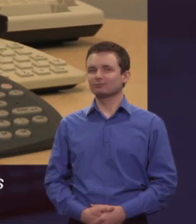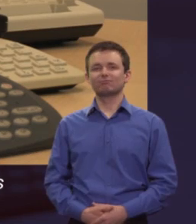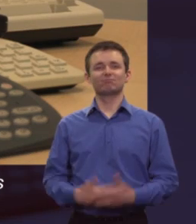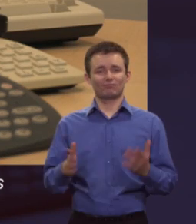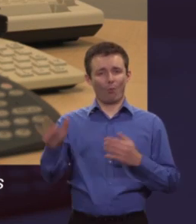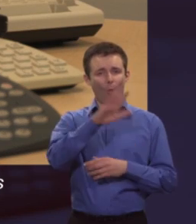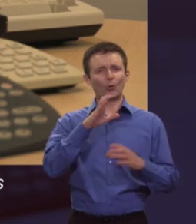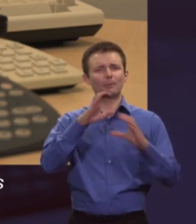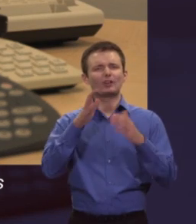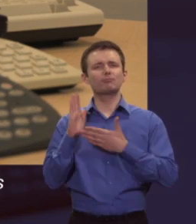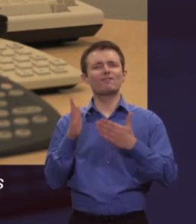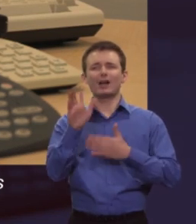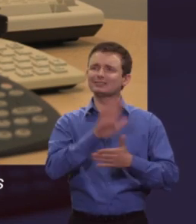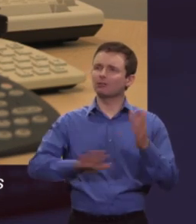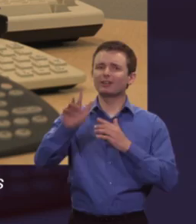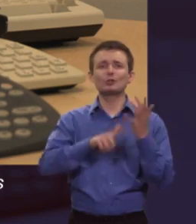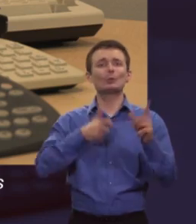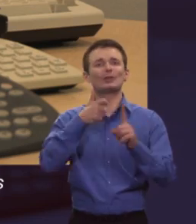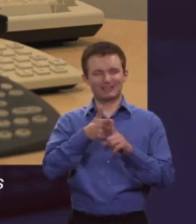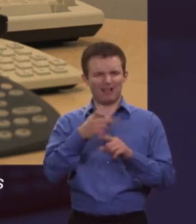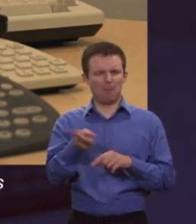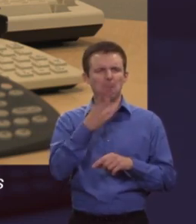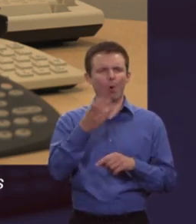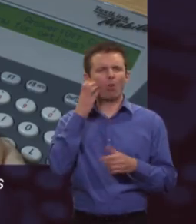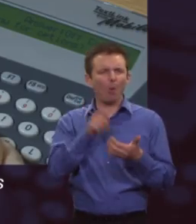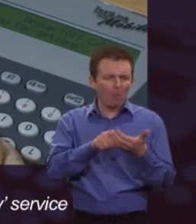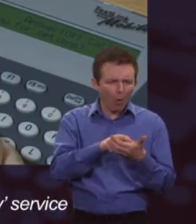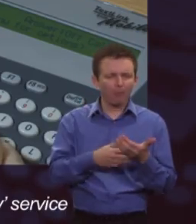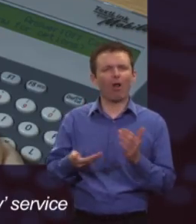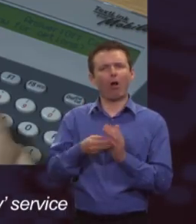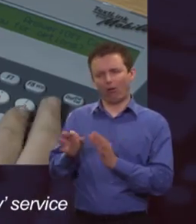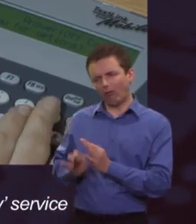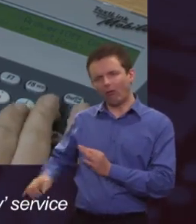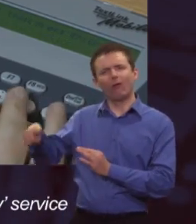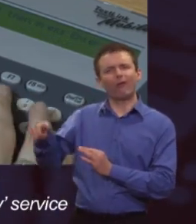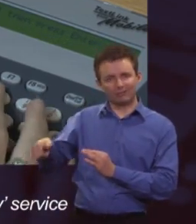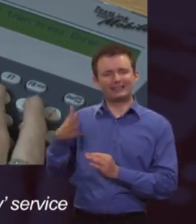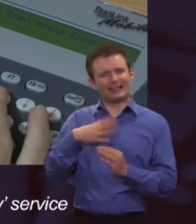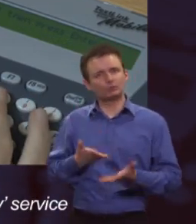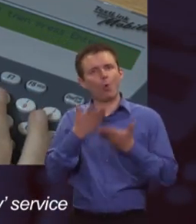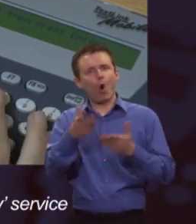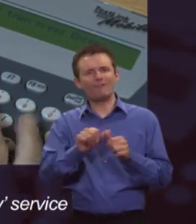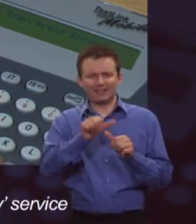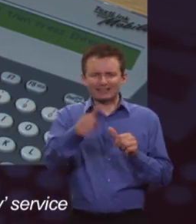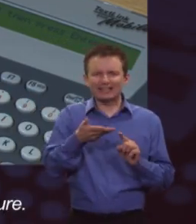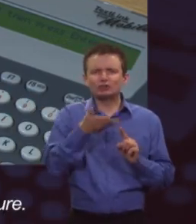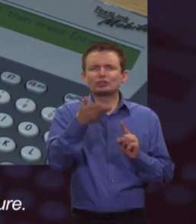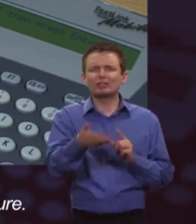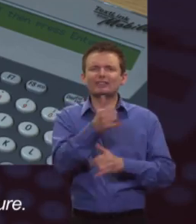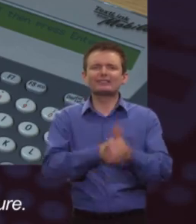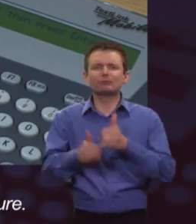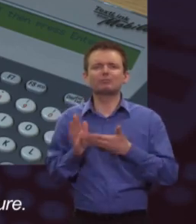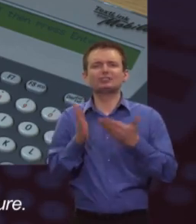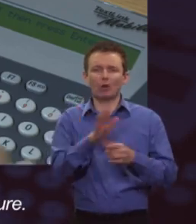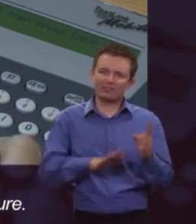All communication providers in the UK, fixed or mobile, will need to offer the next generation text relay service to their